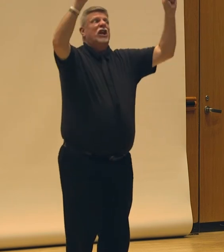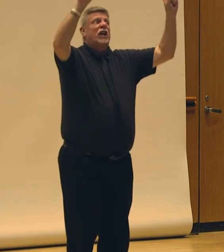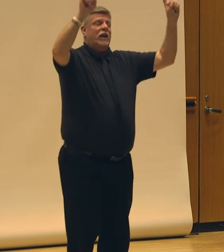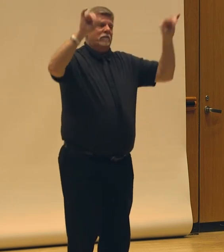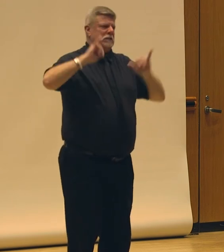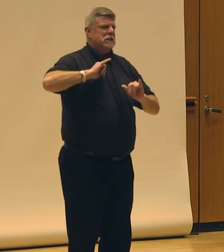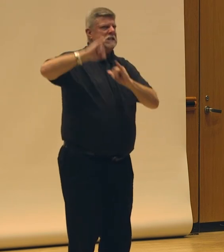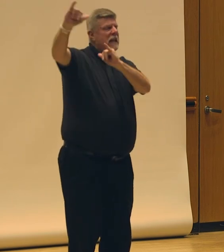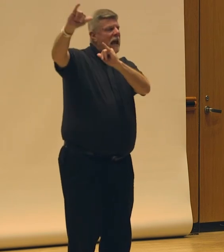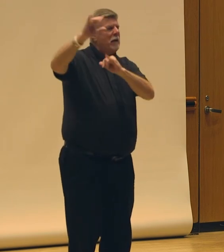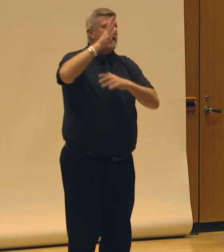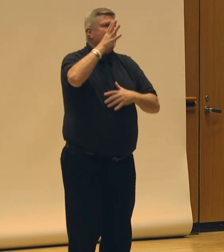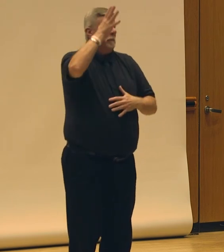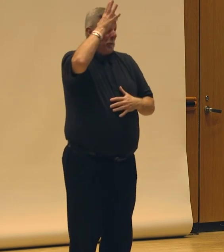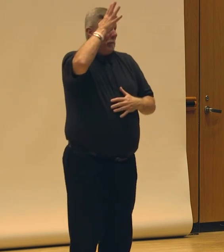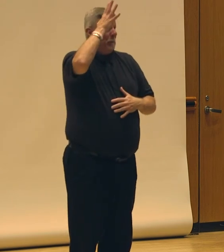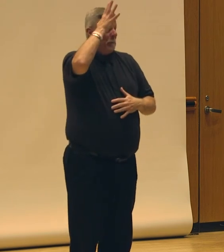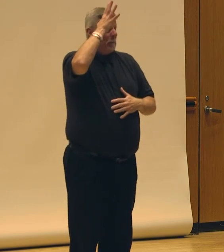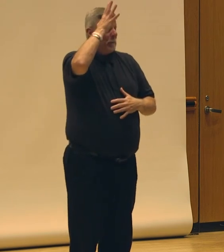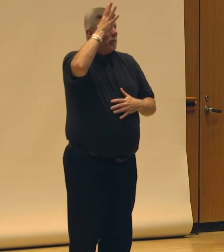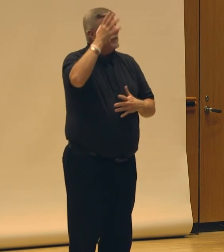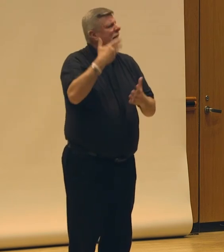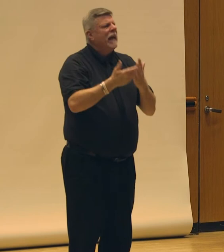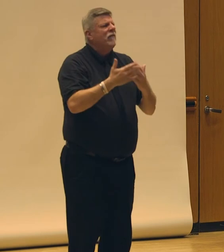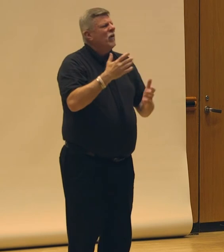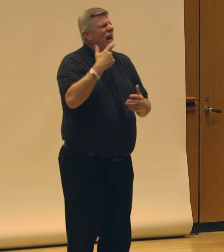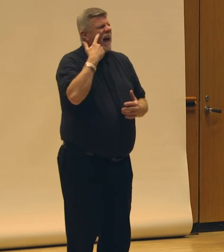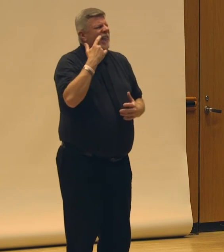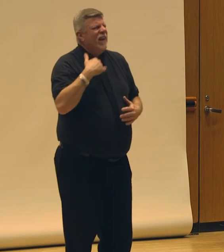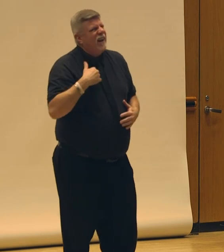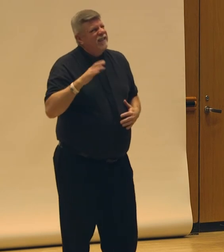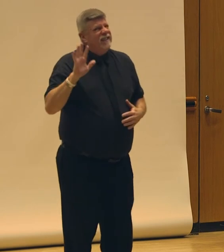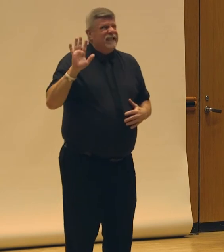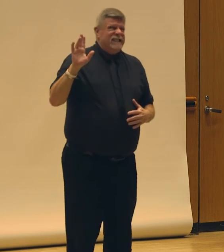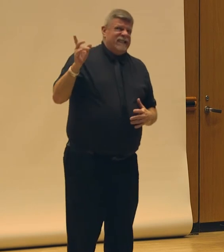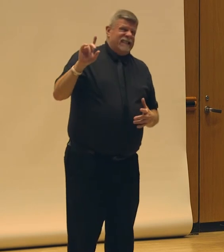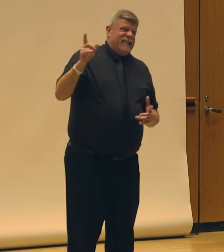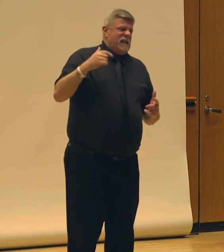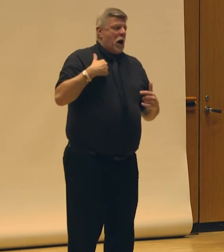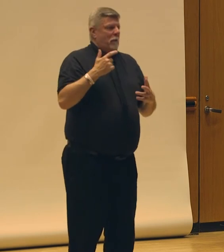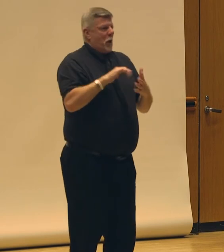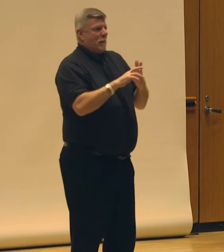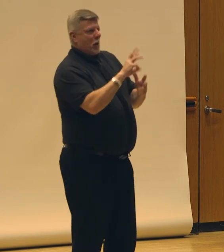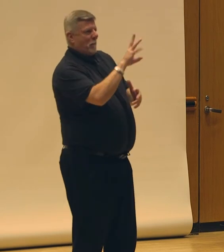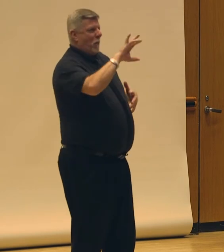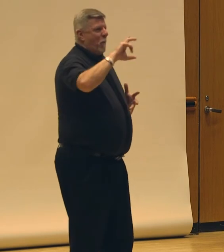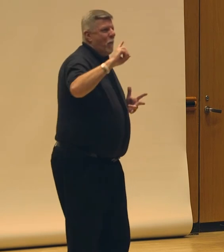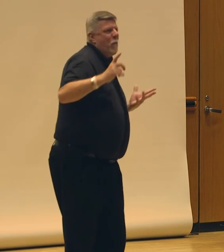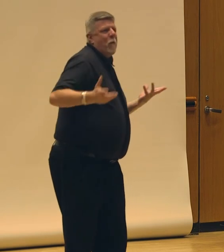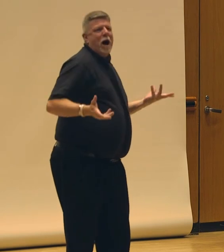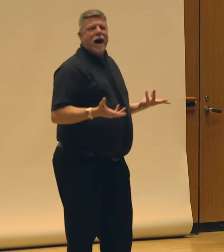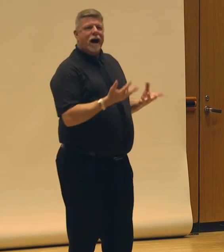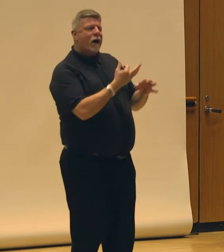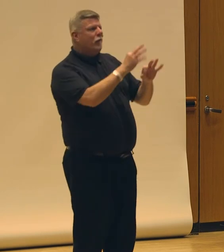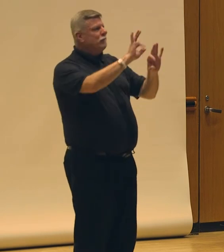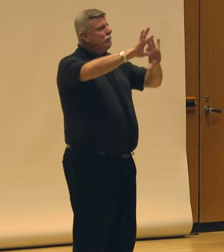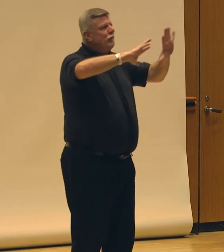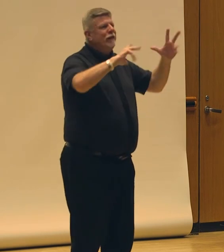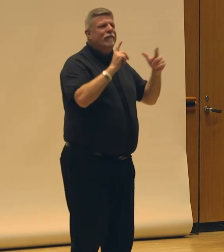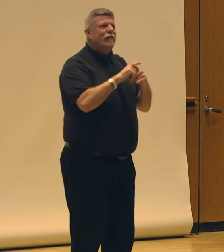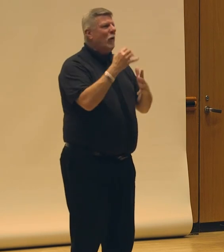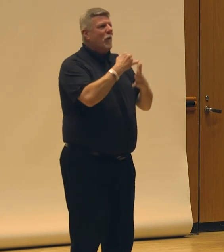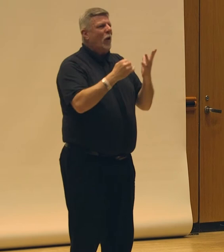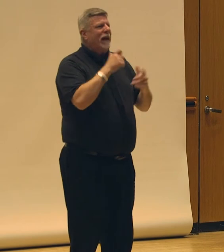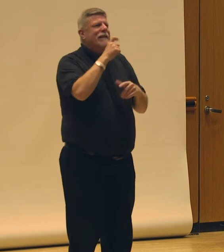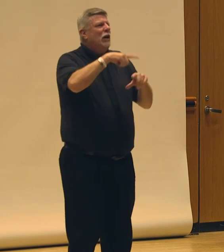And even when I thought I was starting to debunk some of that and become a wild free-form artist who, like, didn't depend on the